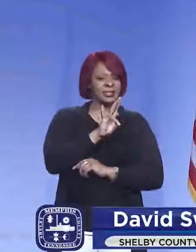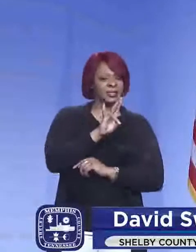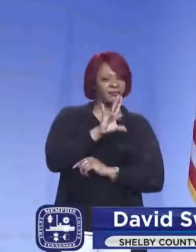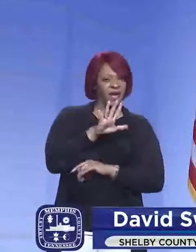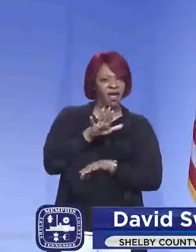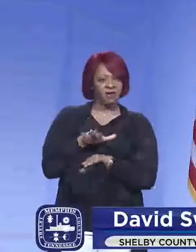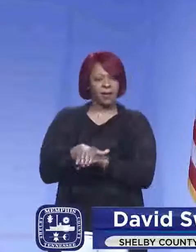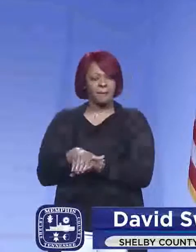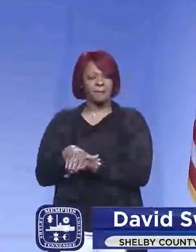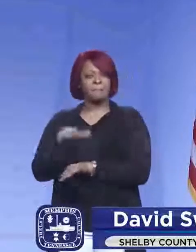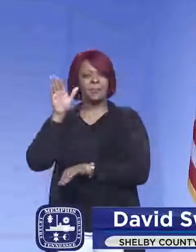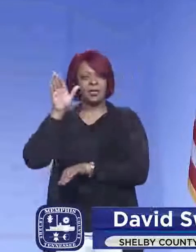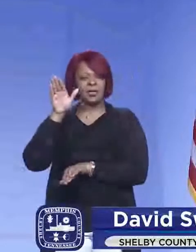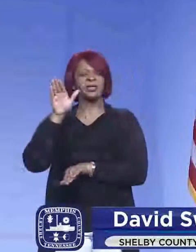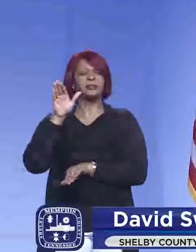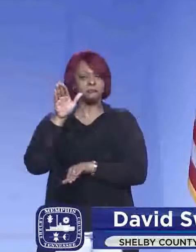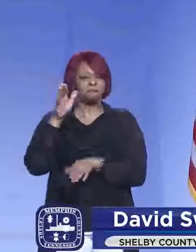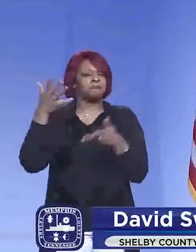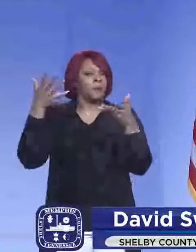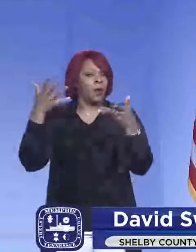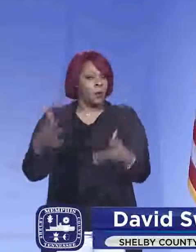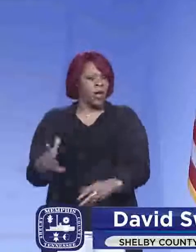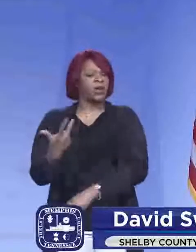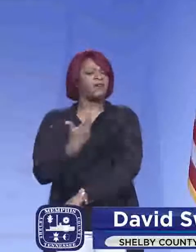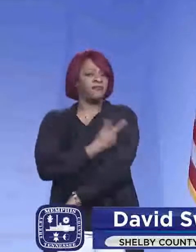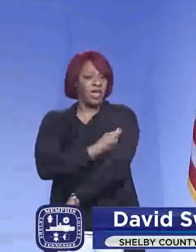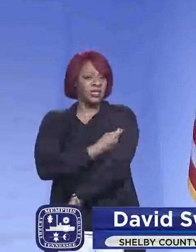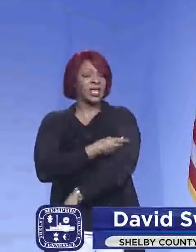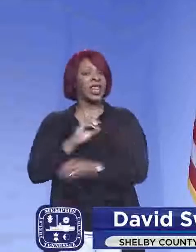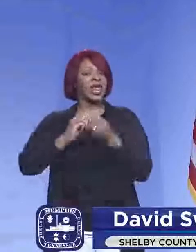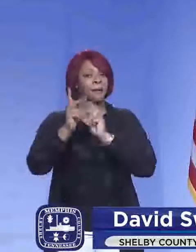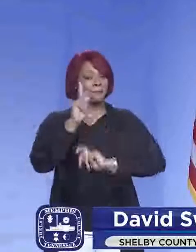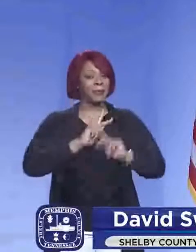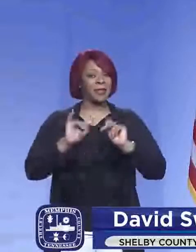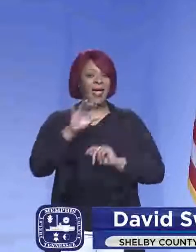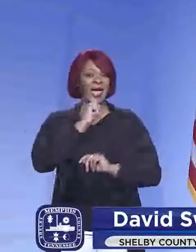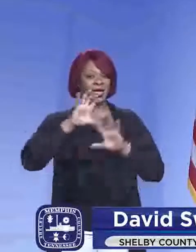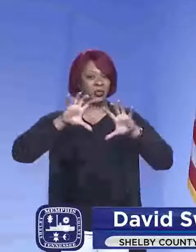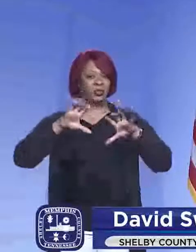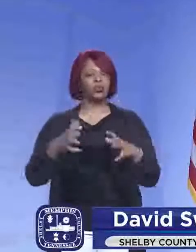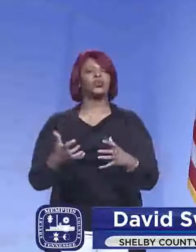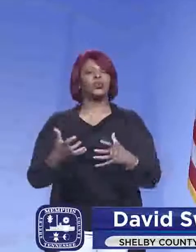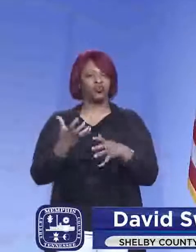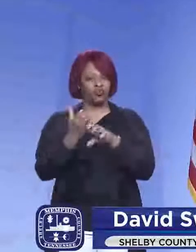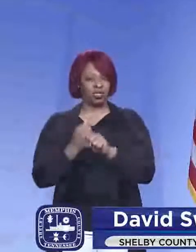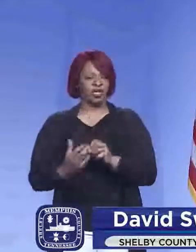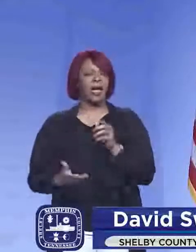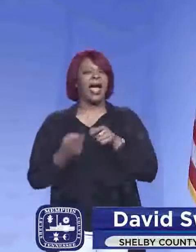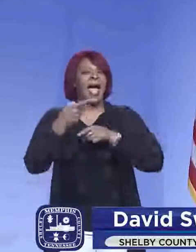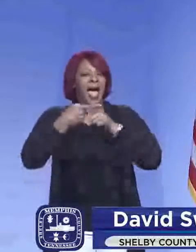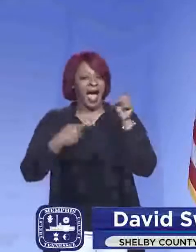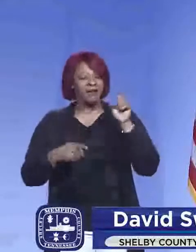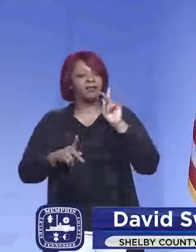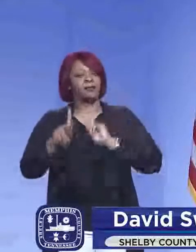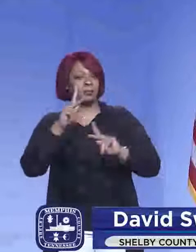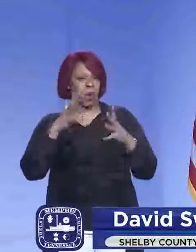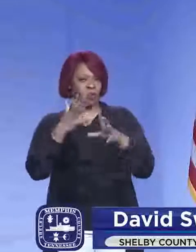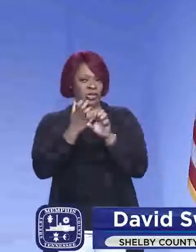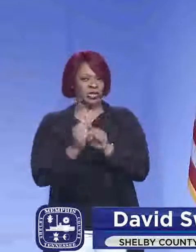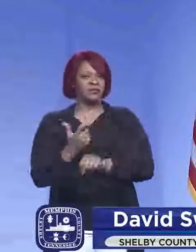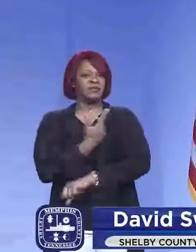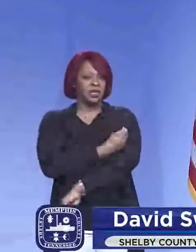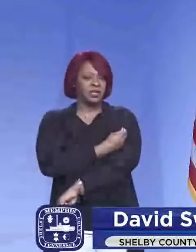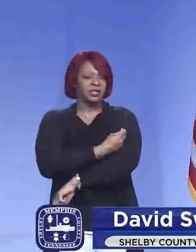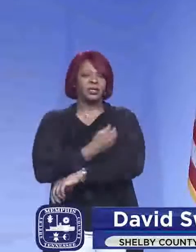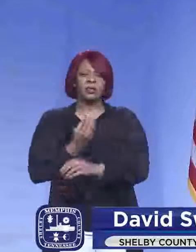and above have been vaccinated. So of the population in that age group, they have received it, almost half, and we're at